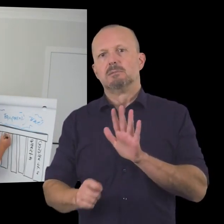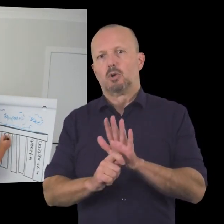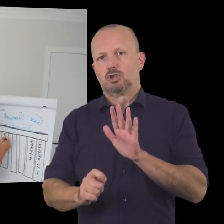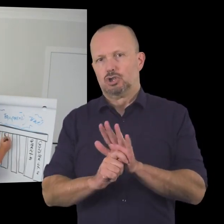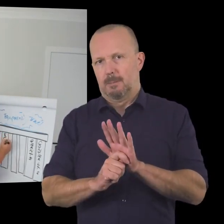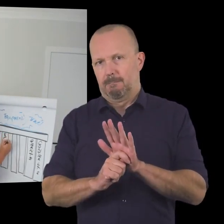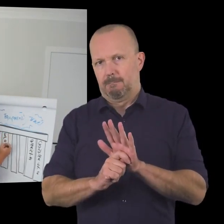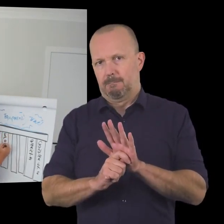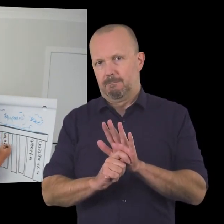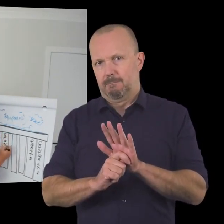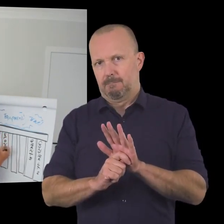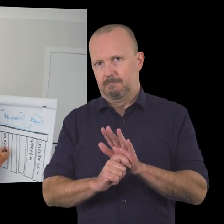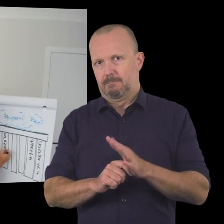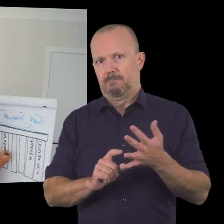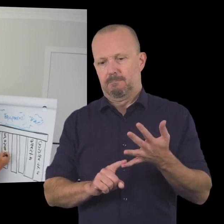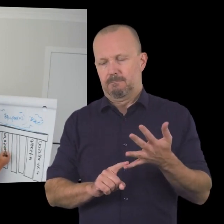sponsorship